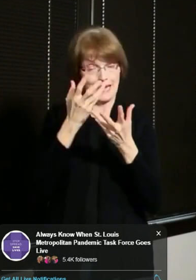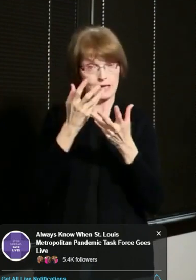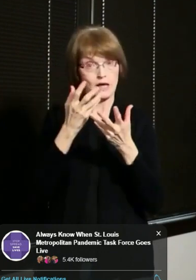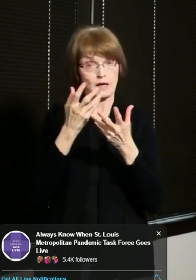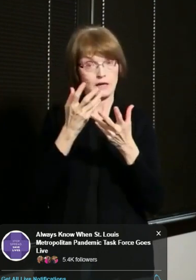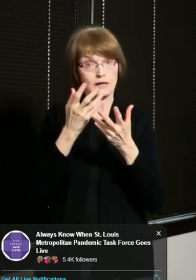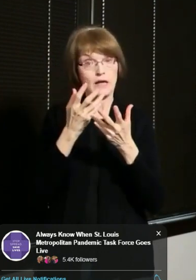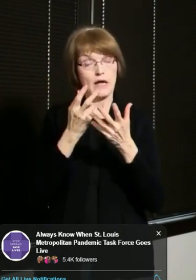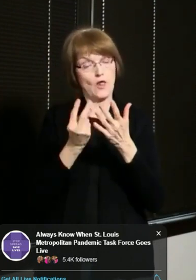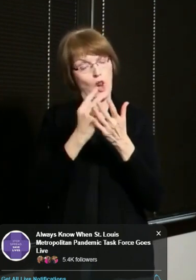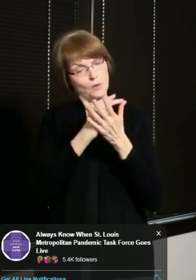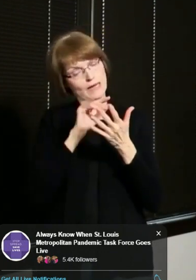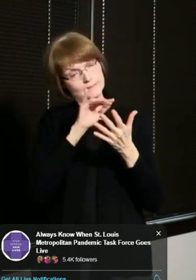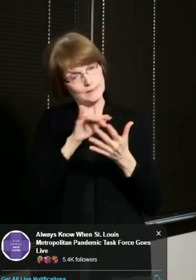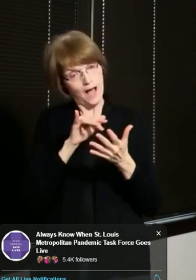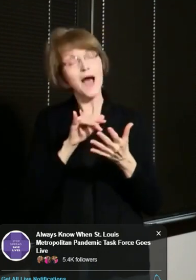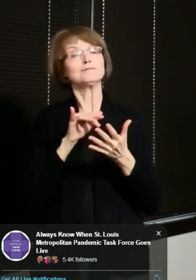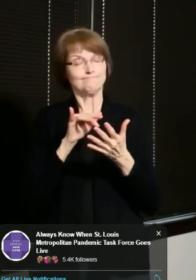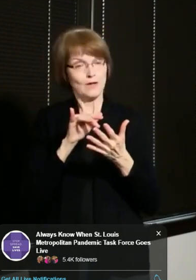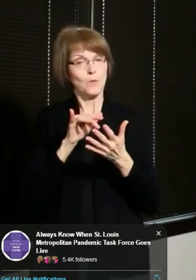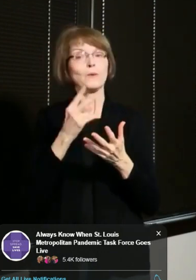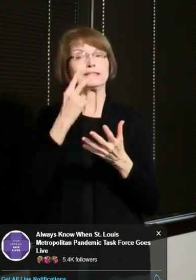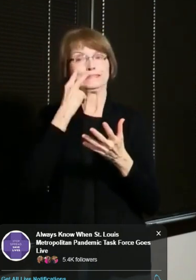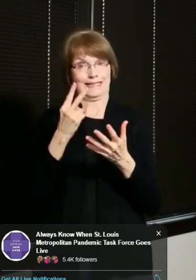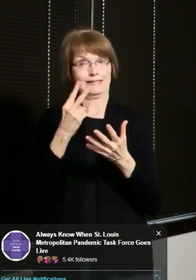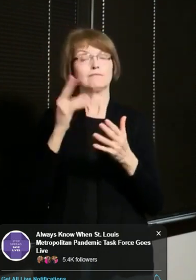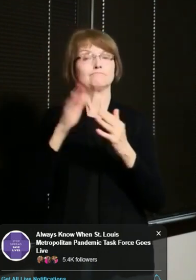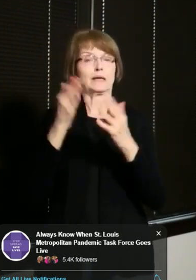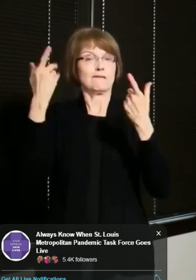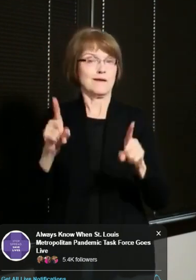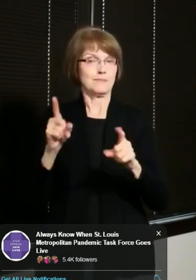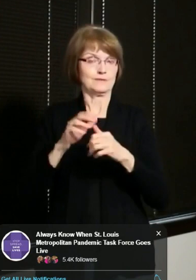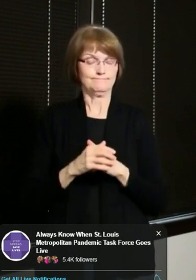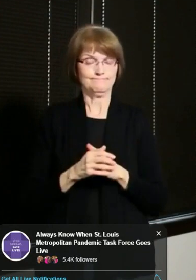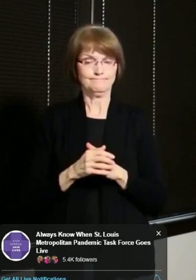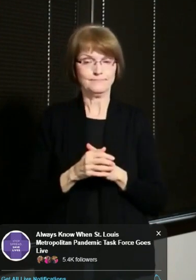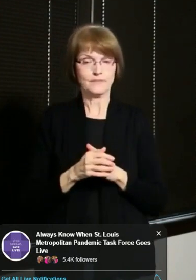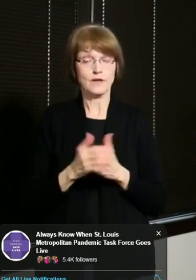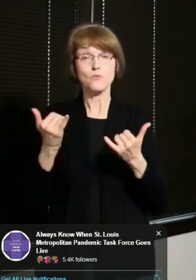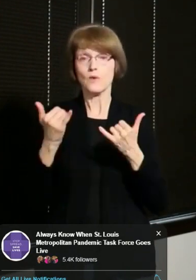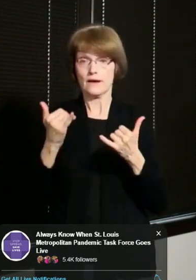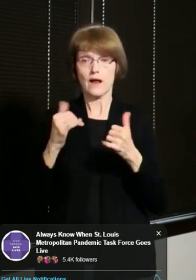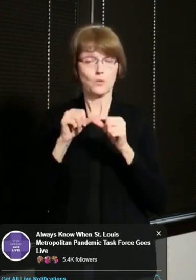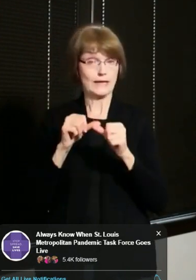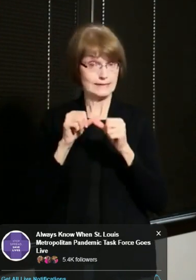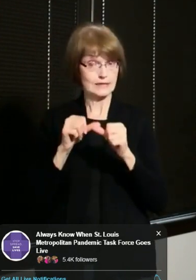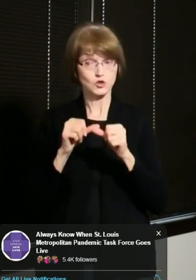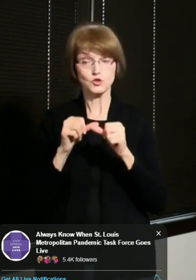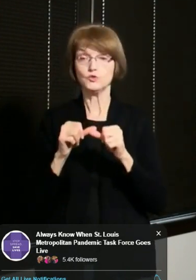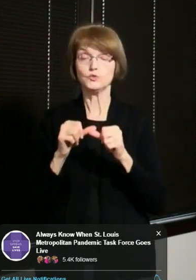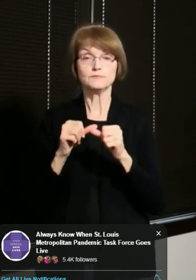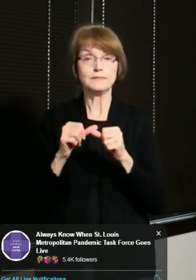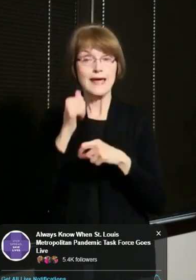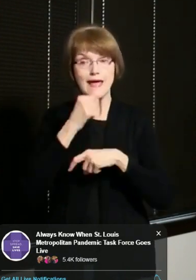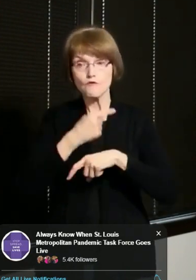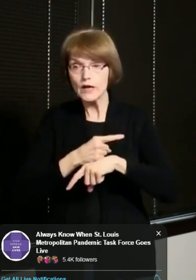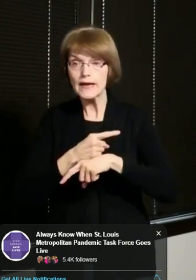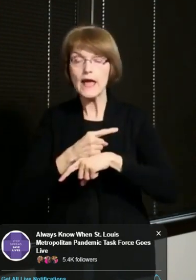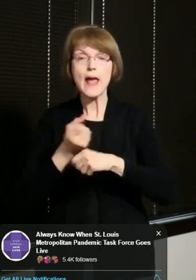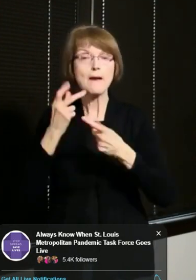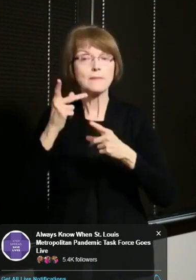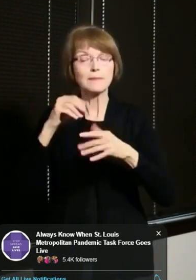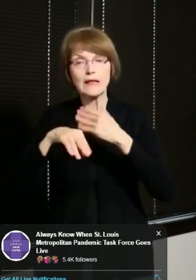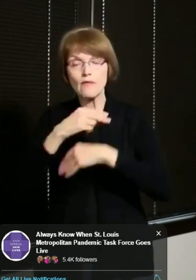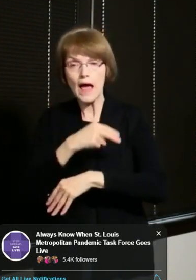really say whether this is the peak or not. Right now, what we'll do is continue to look at how many patients get hospitalized,